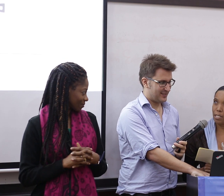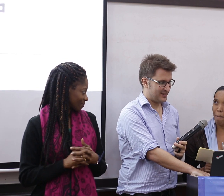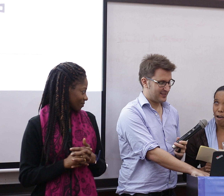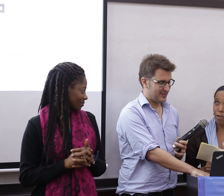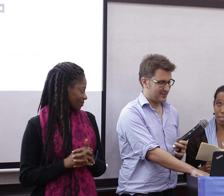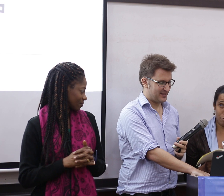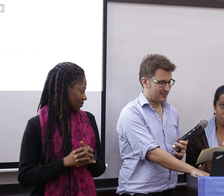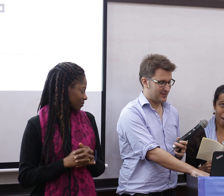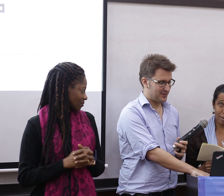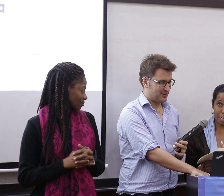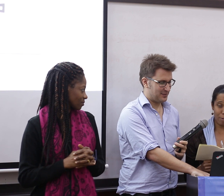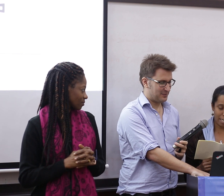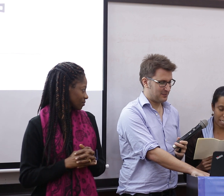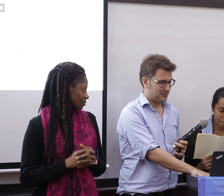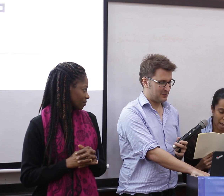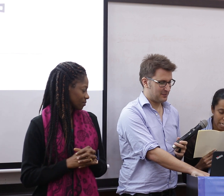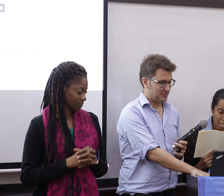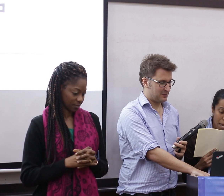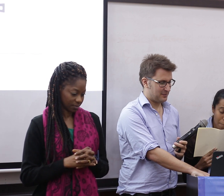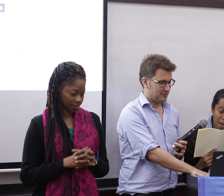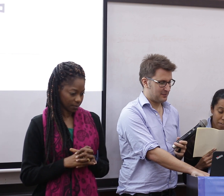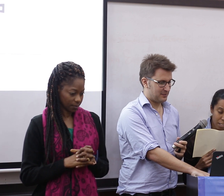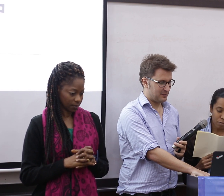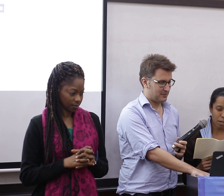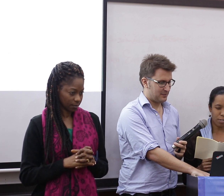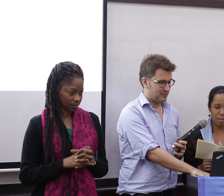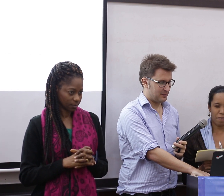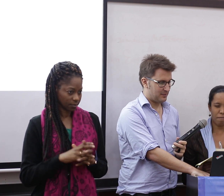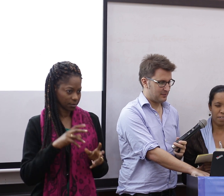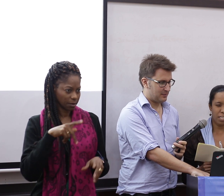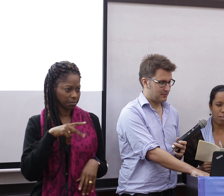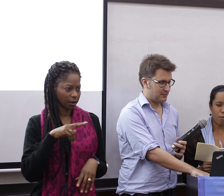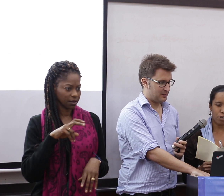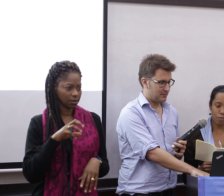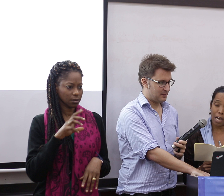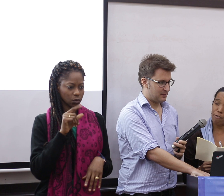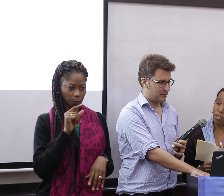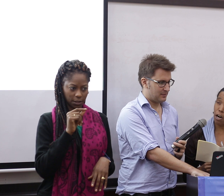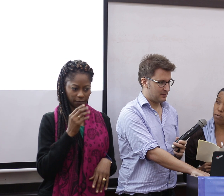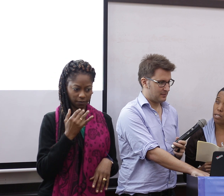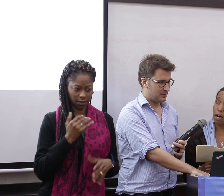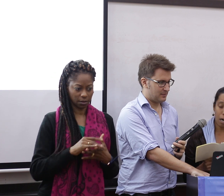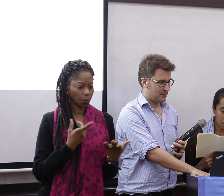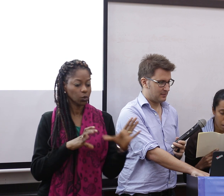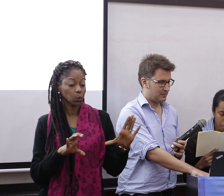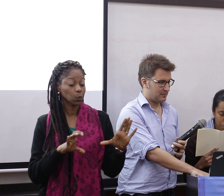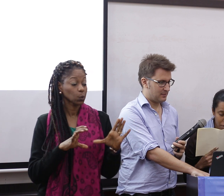barriers, those barriers that were identified. Pavi, in 2015, also carried out People